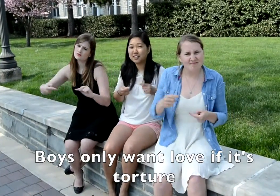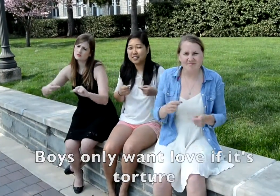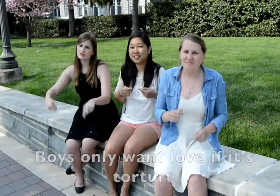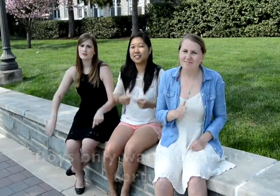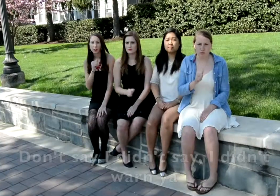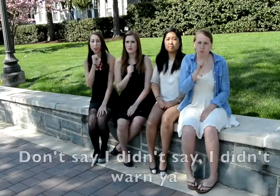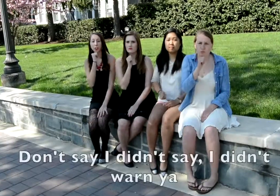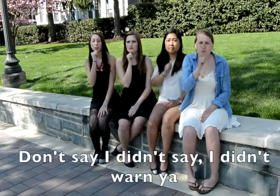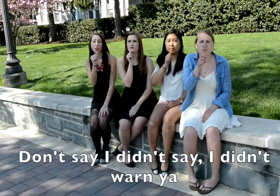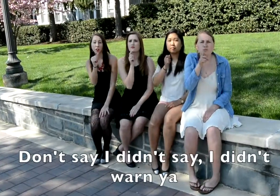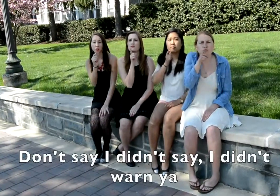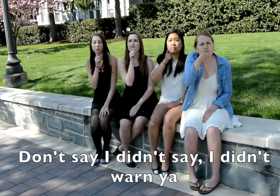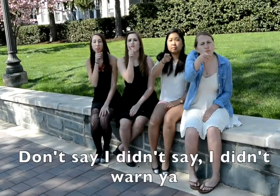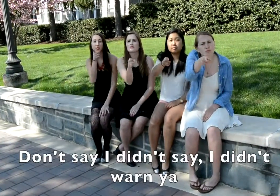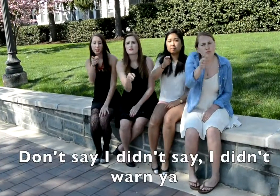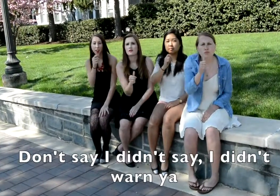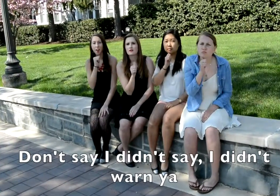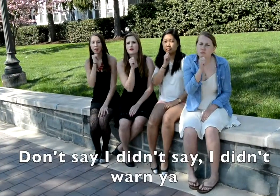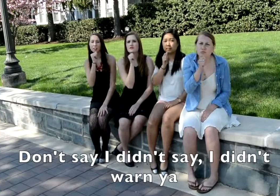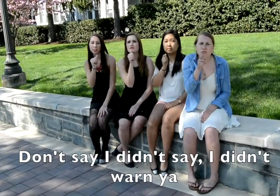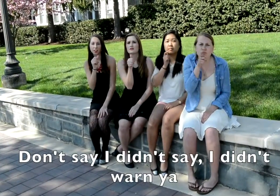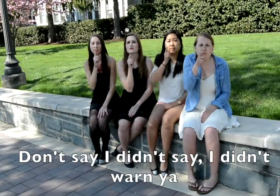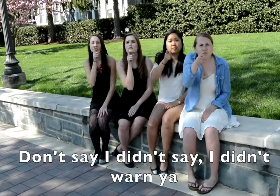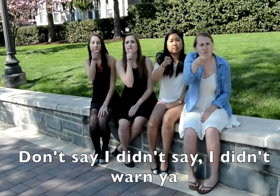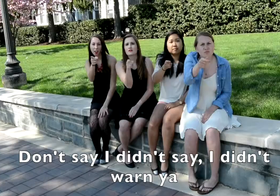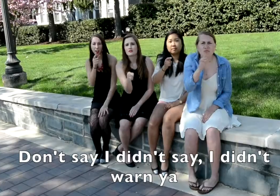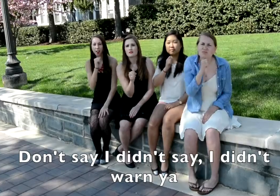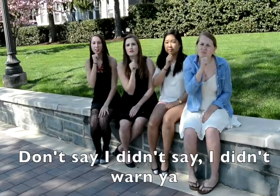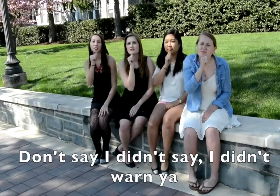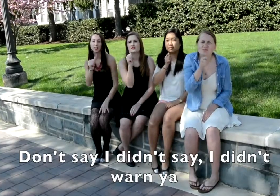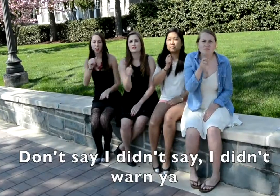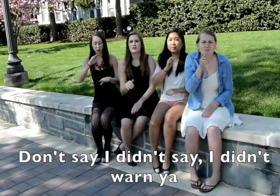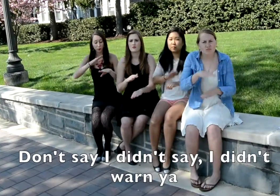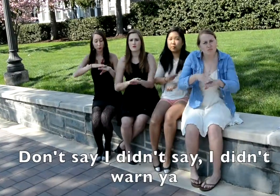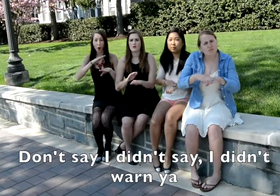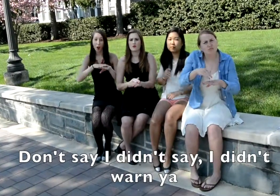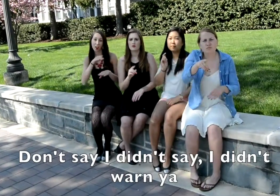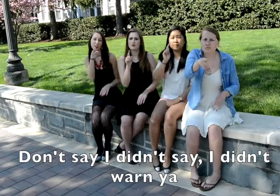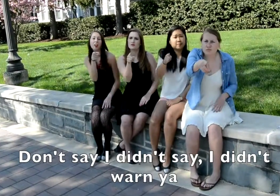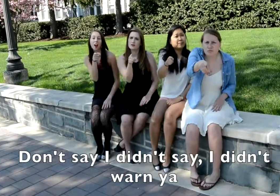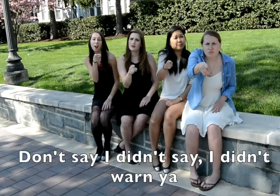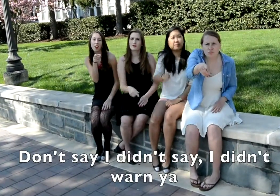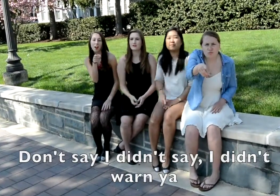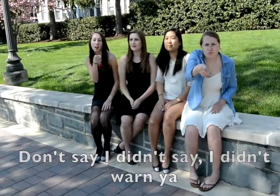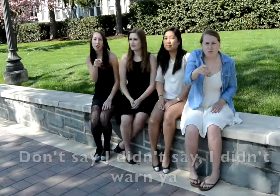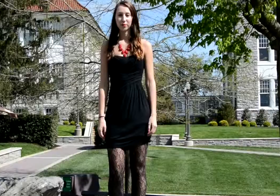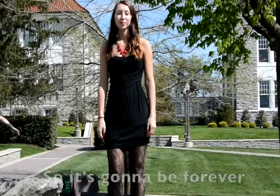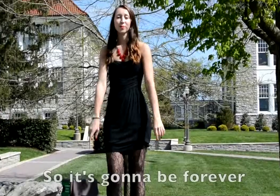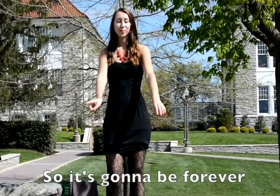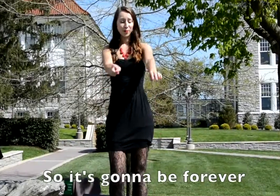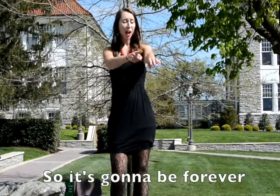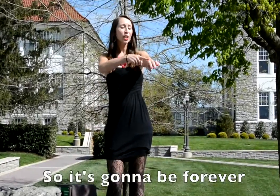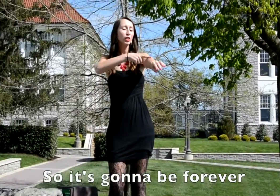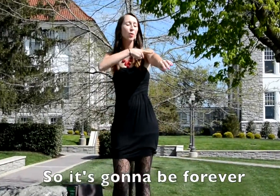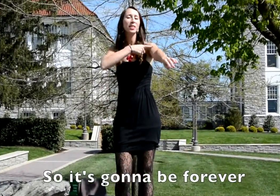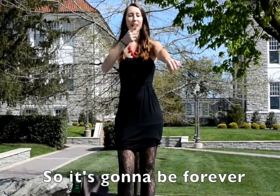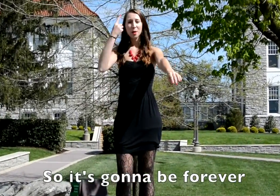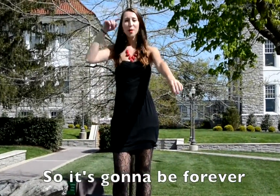it's torture Don't say I didn't Say I didn't warn ya So it's gonna be